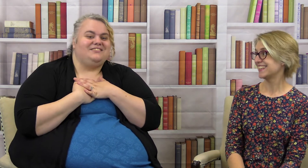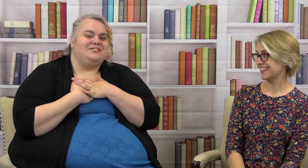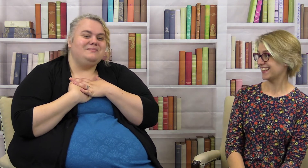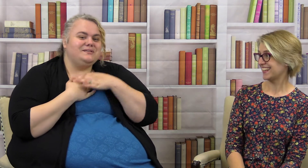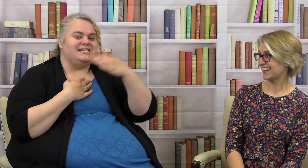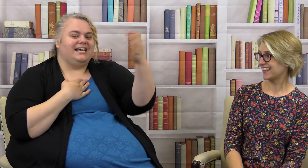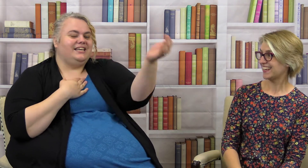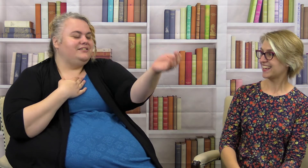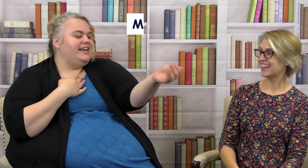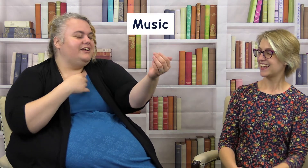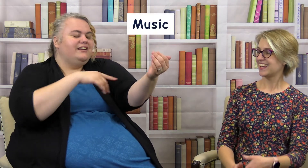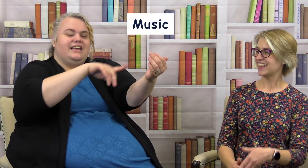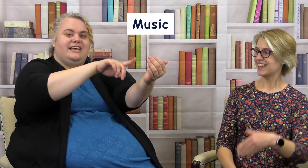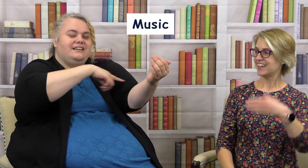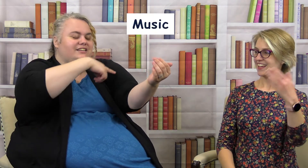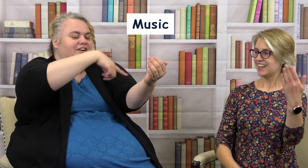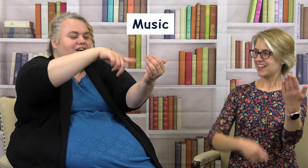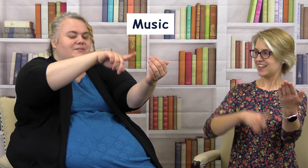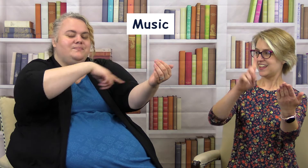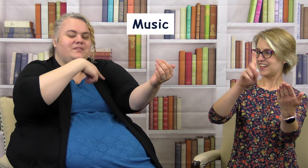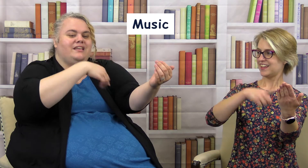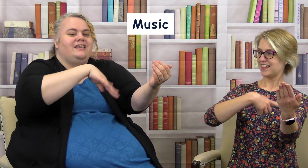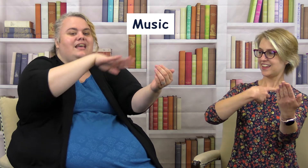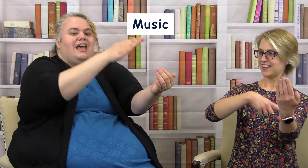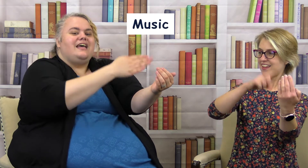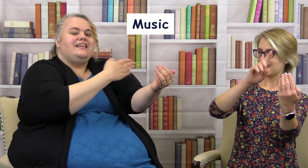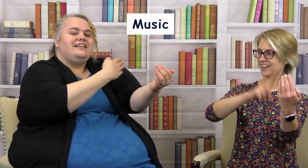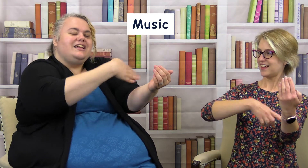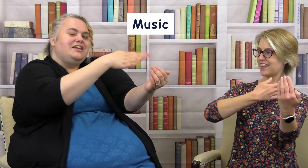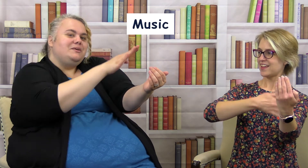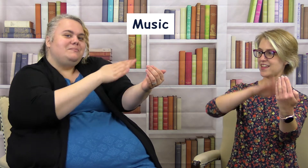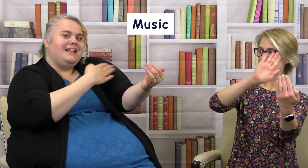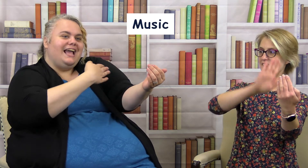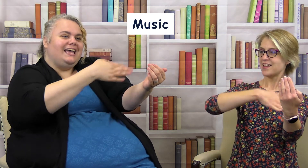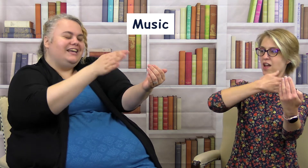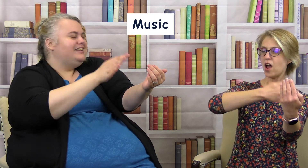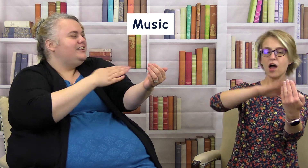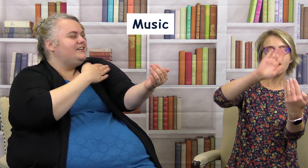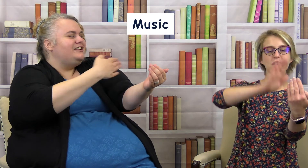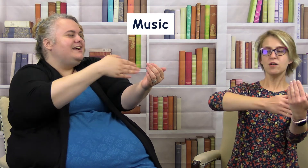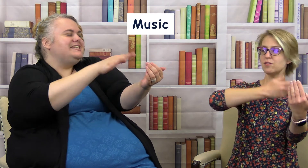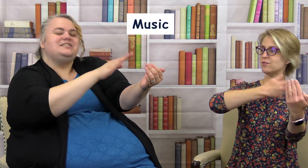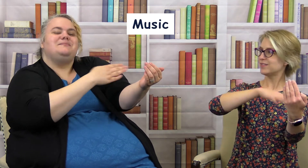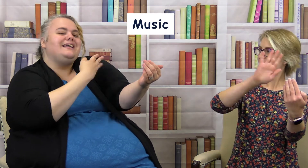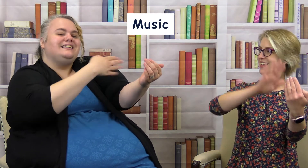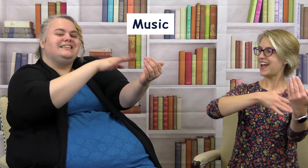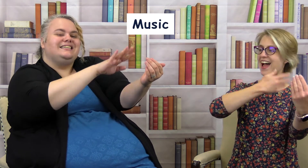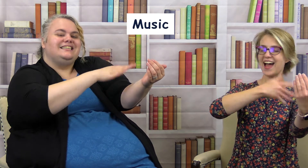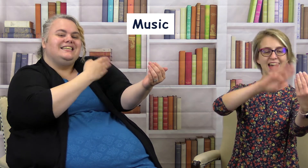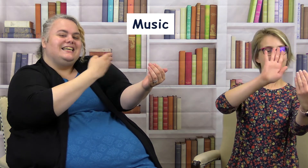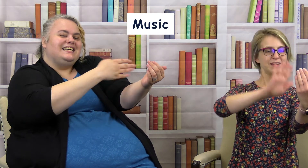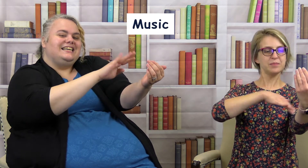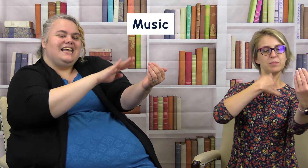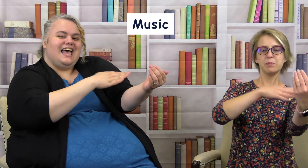for music you take your hand your arm and then you play your little instrument yeah